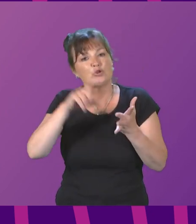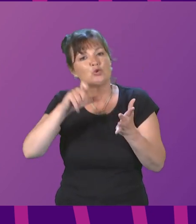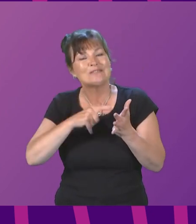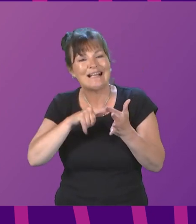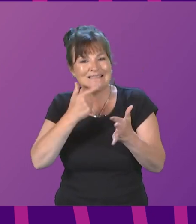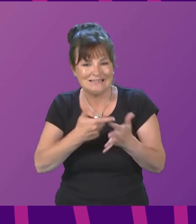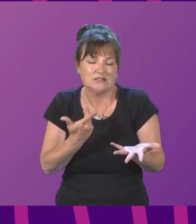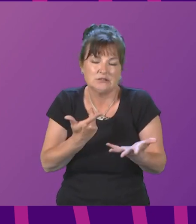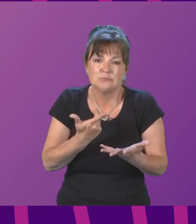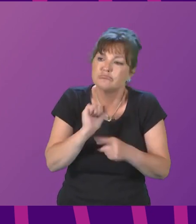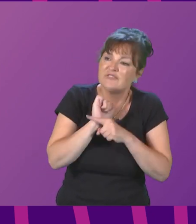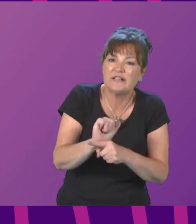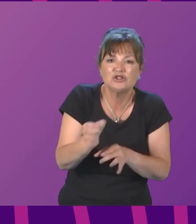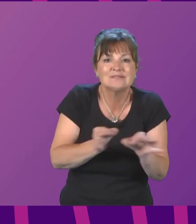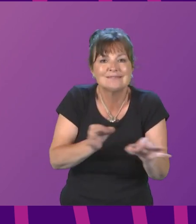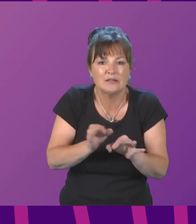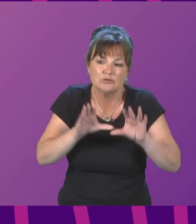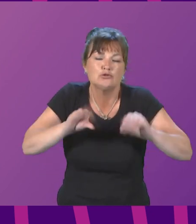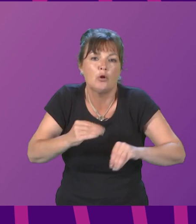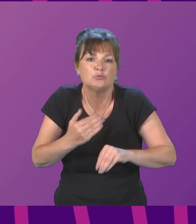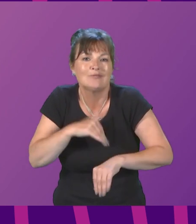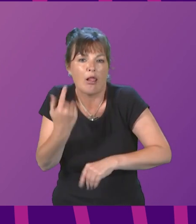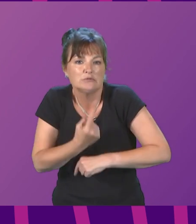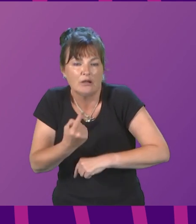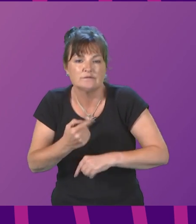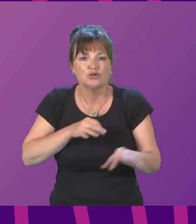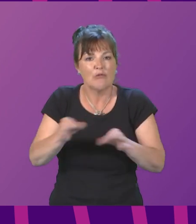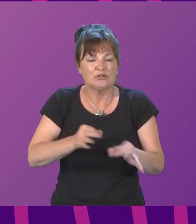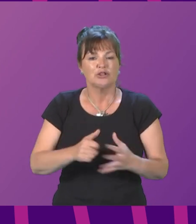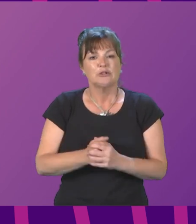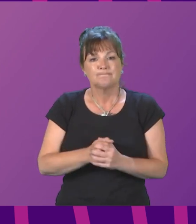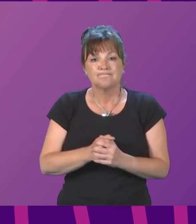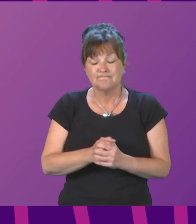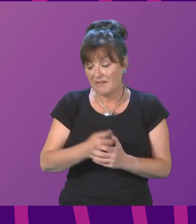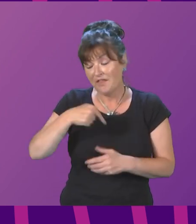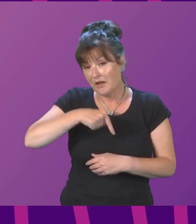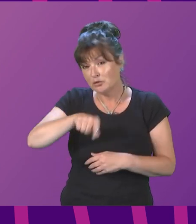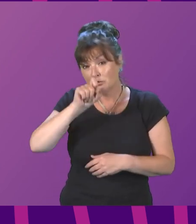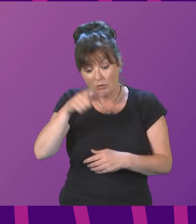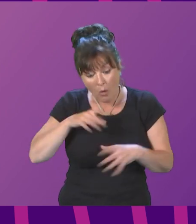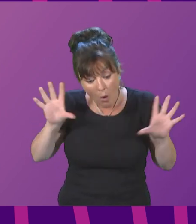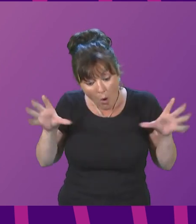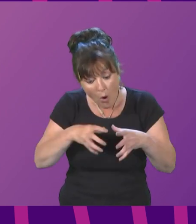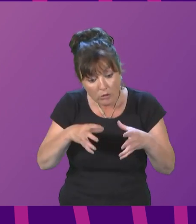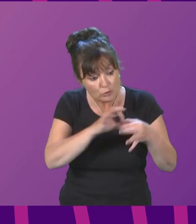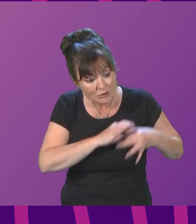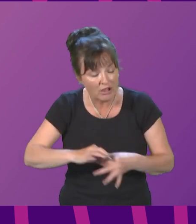Care Service. The new service will deliver the consistency and quality of care across Scotland that people deserve. It will be the